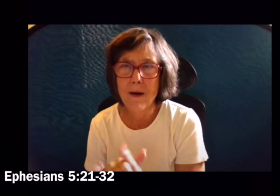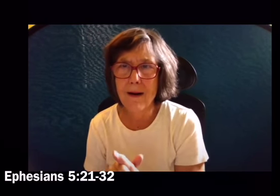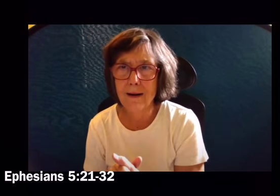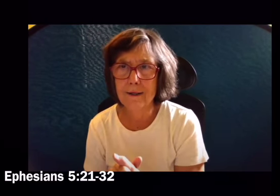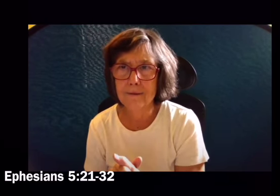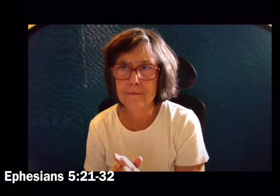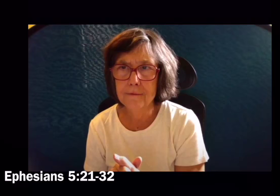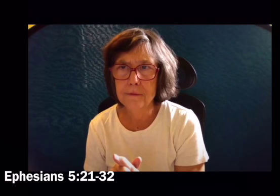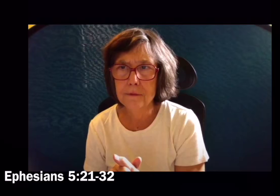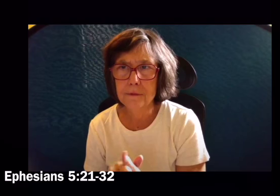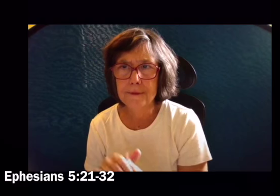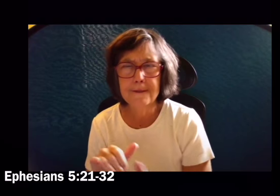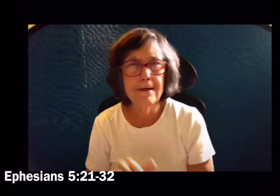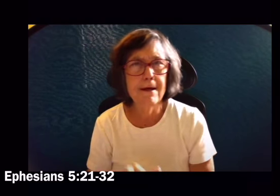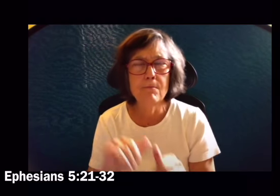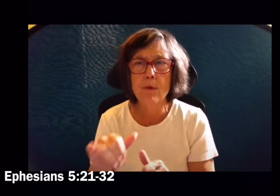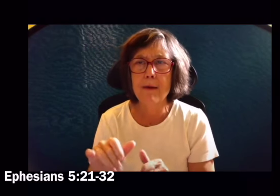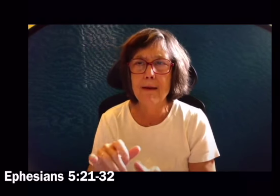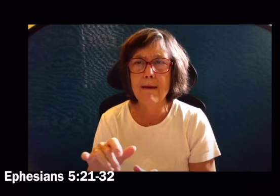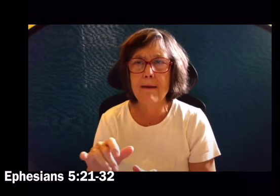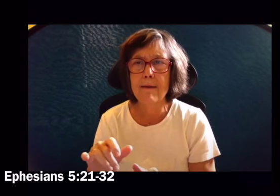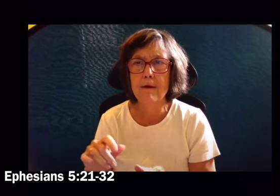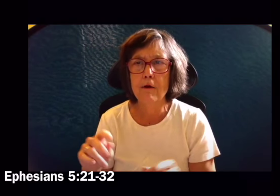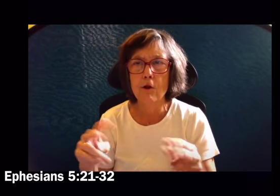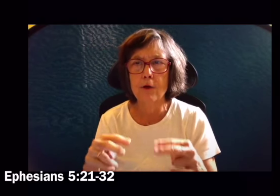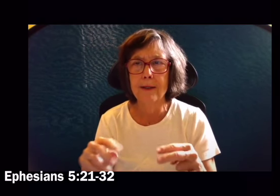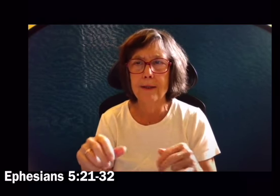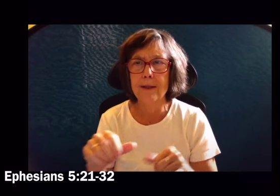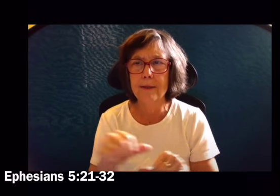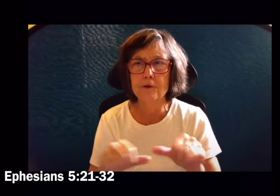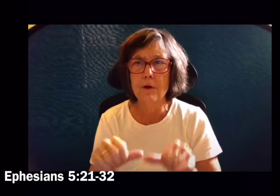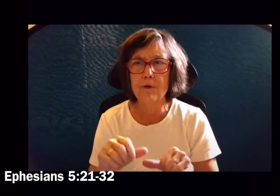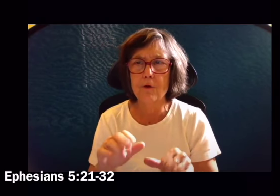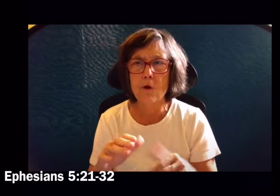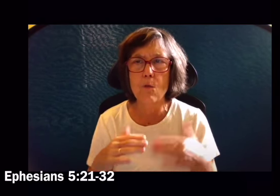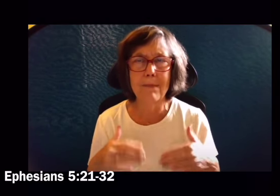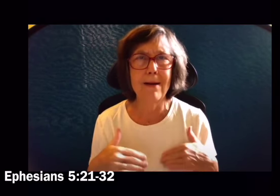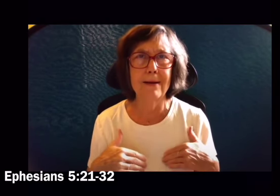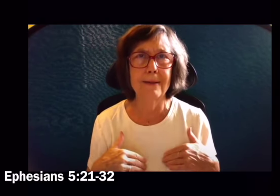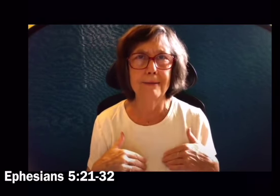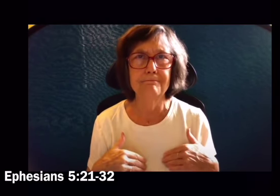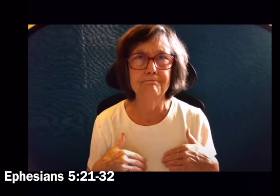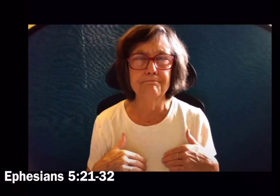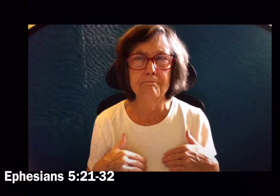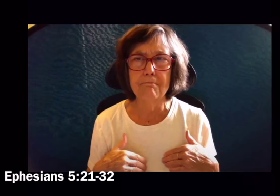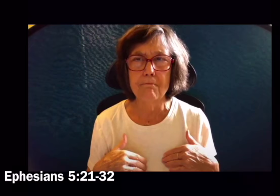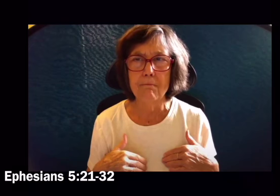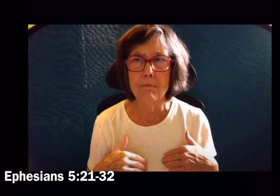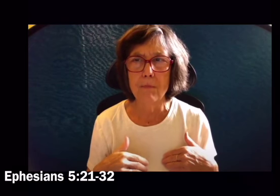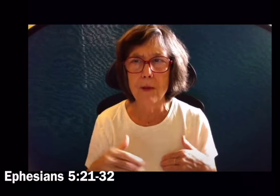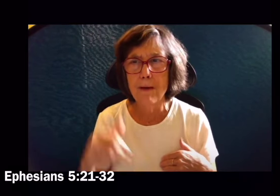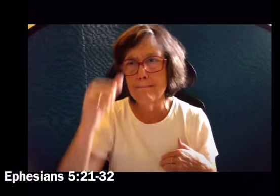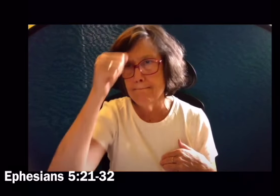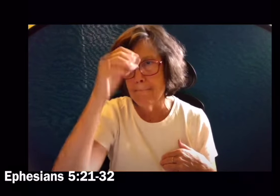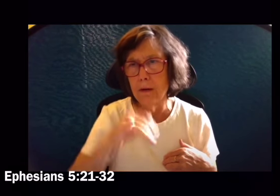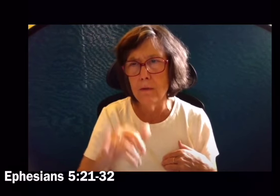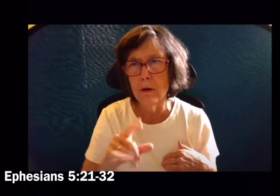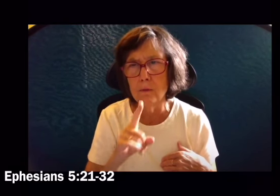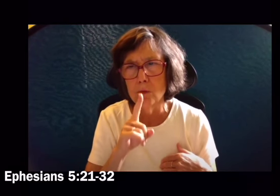That she might be holy and without blemish. So also husbands should love their wives as